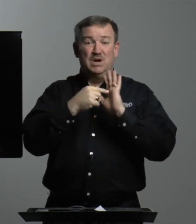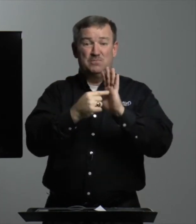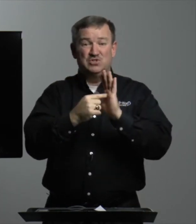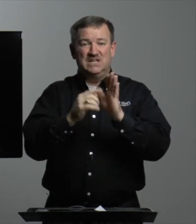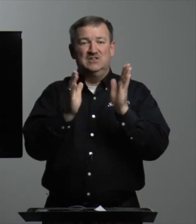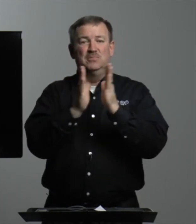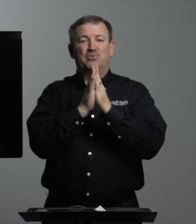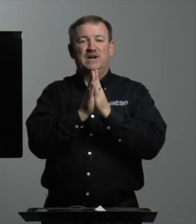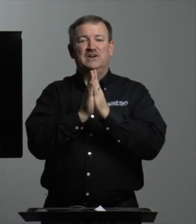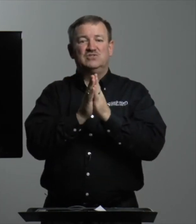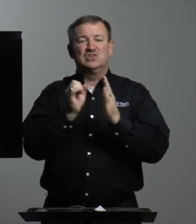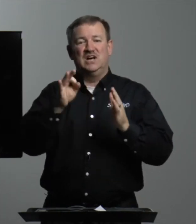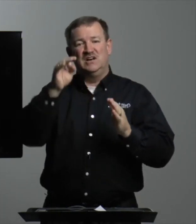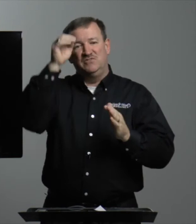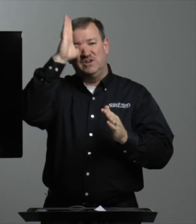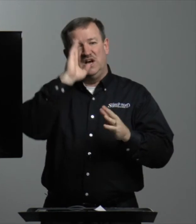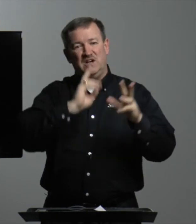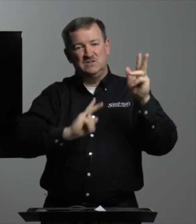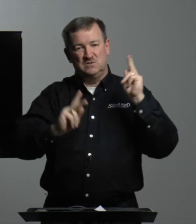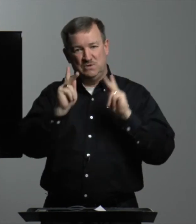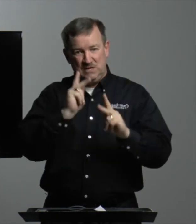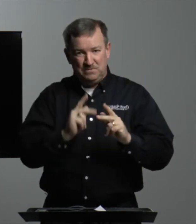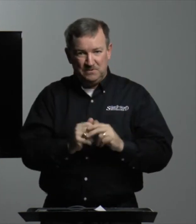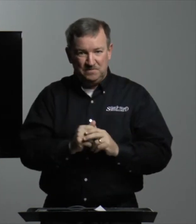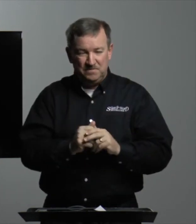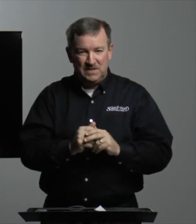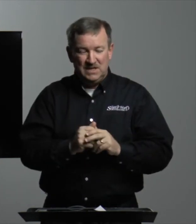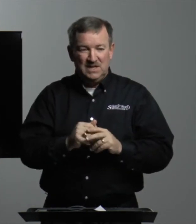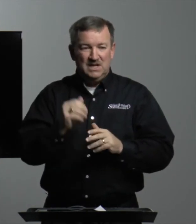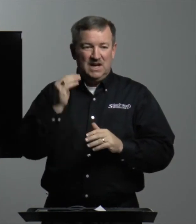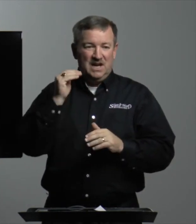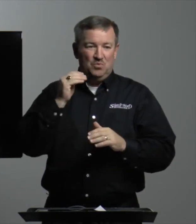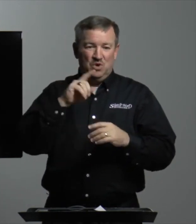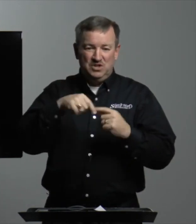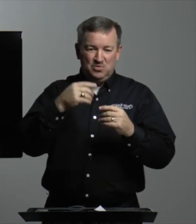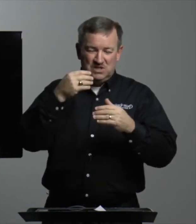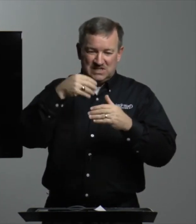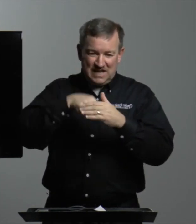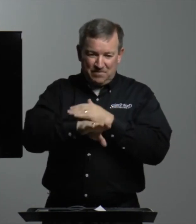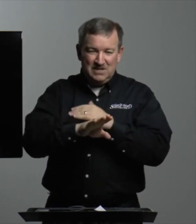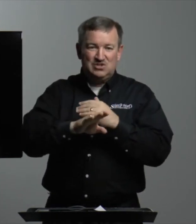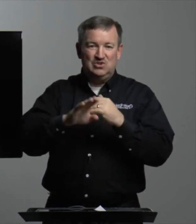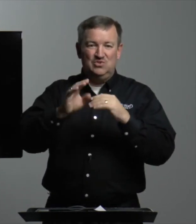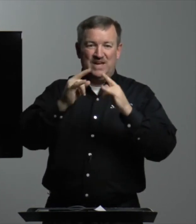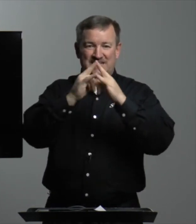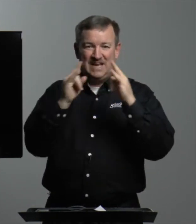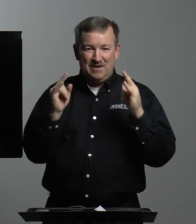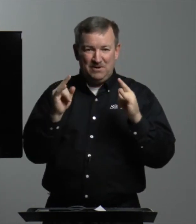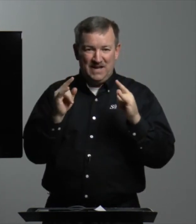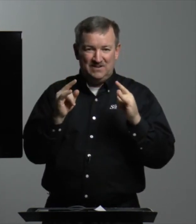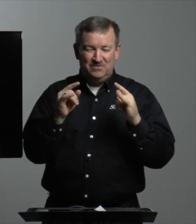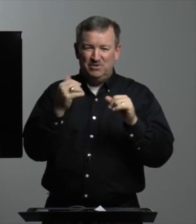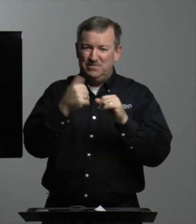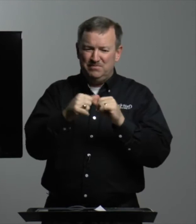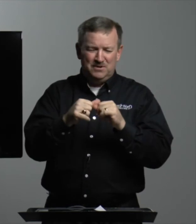it represented the prayers of God's people. When you would step into that tabernacle, remember,